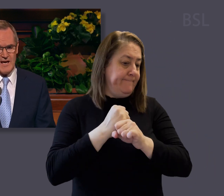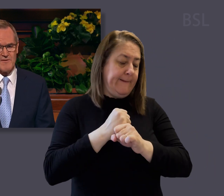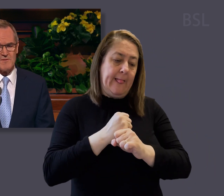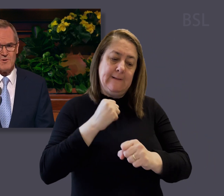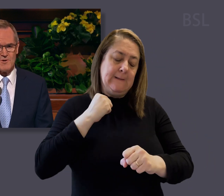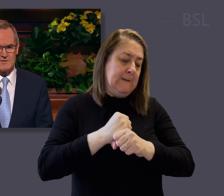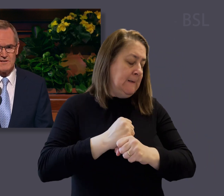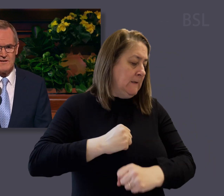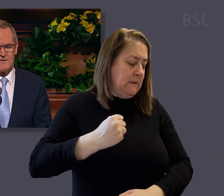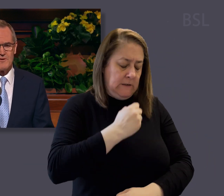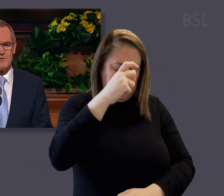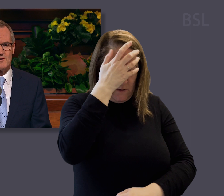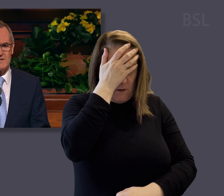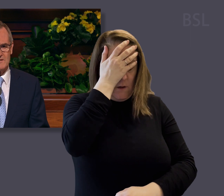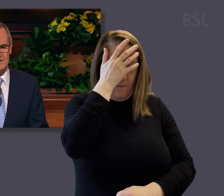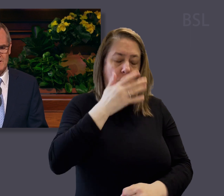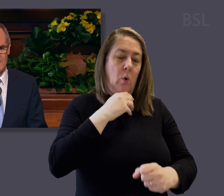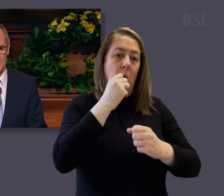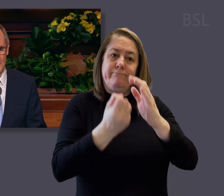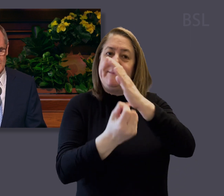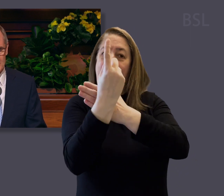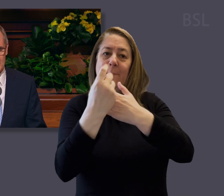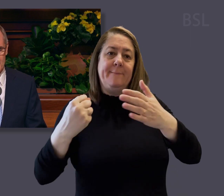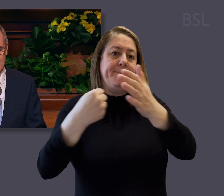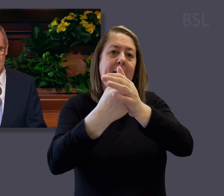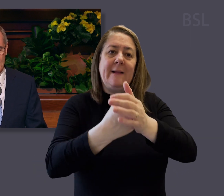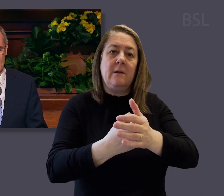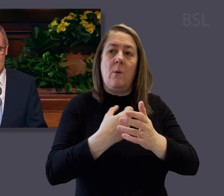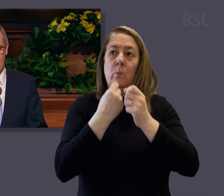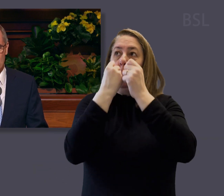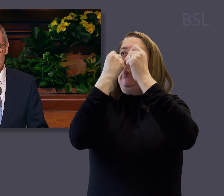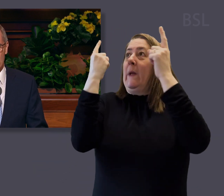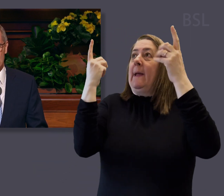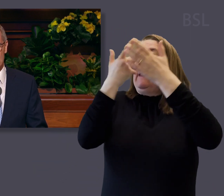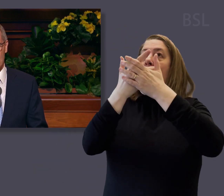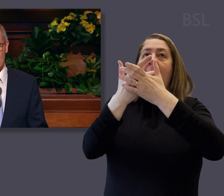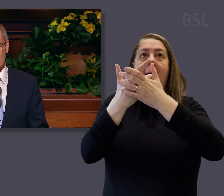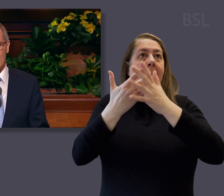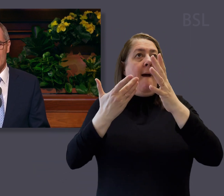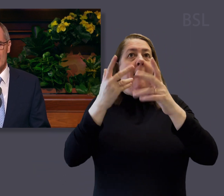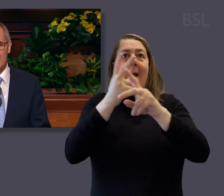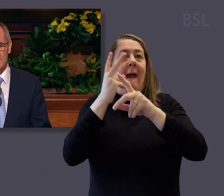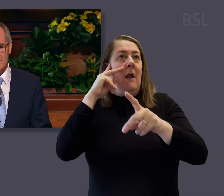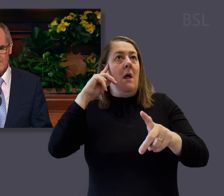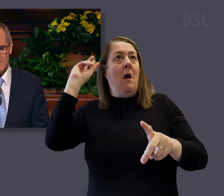and remorse for causing such a terrible accident. I would wake during the night and relive the horrific